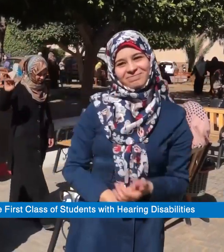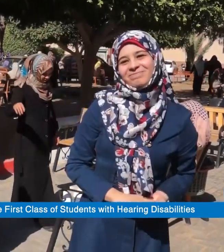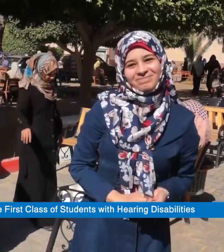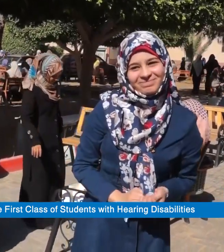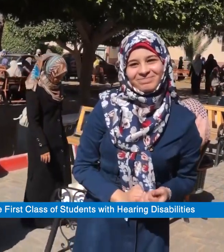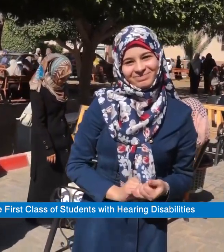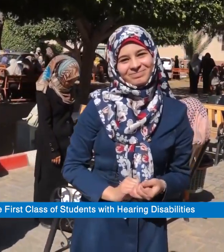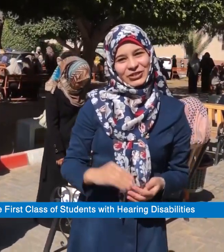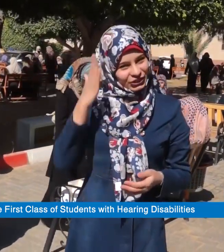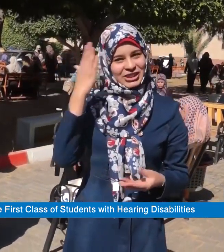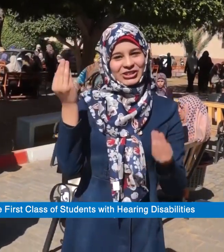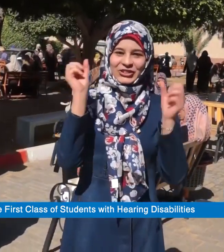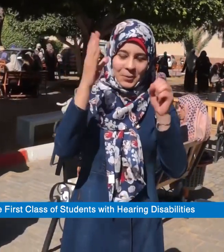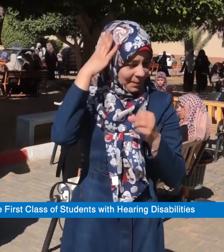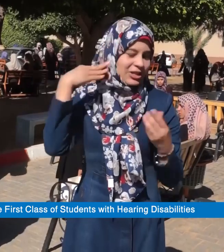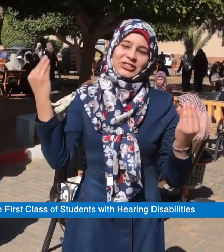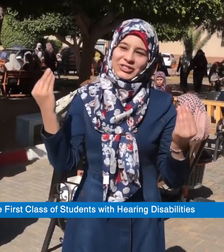students. Thank you, of course. We are very happy.